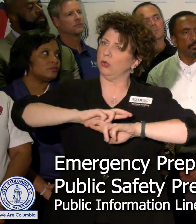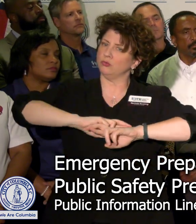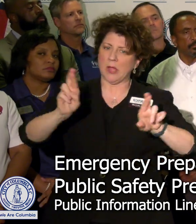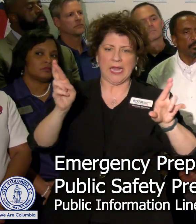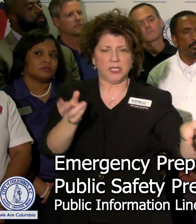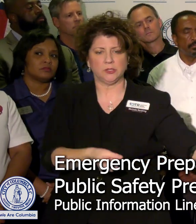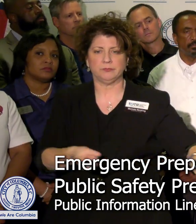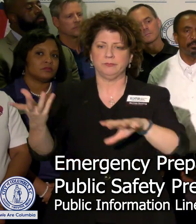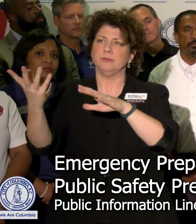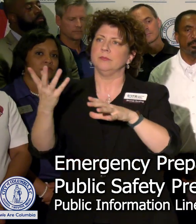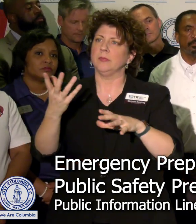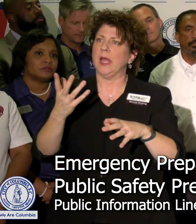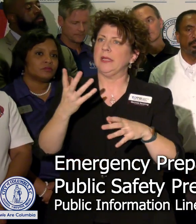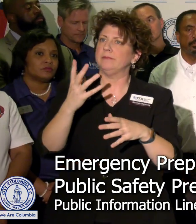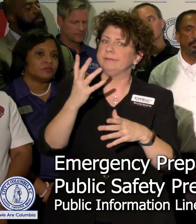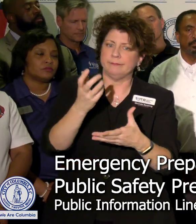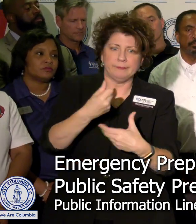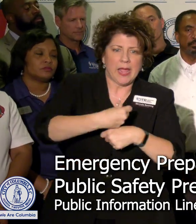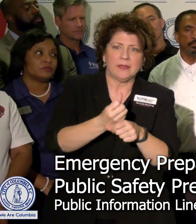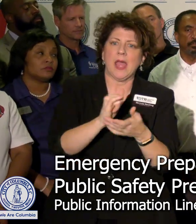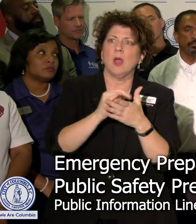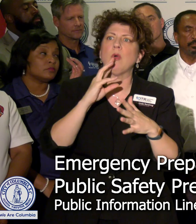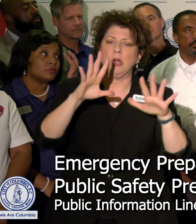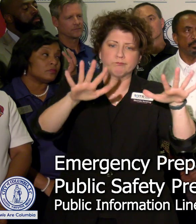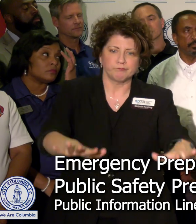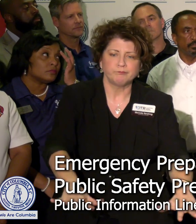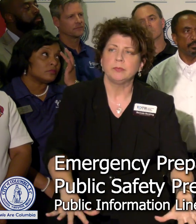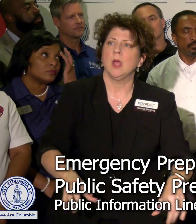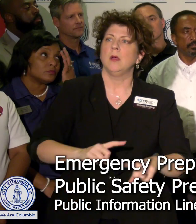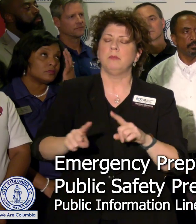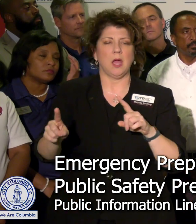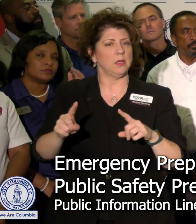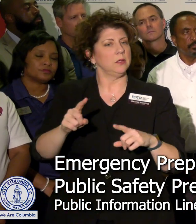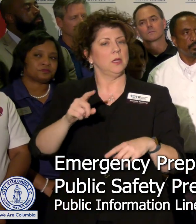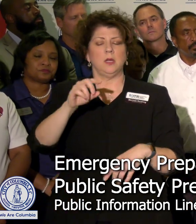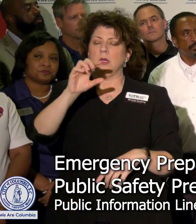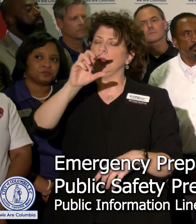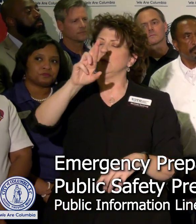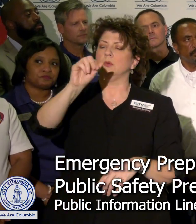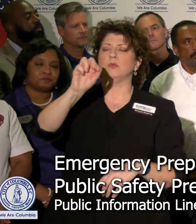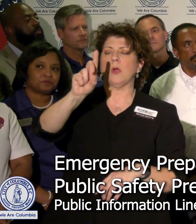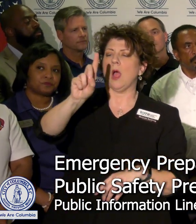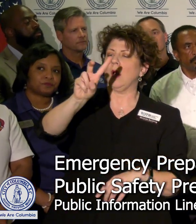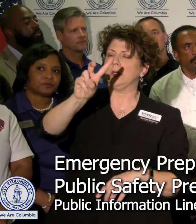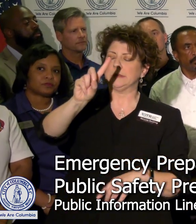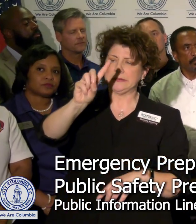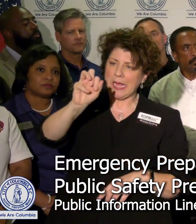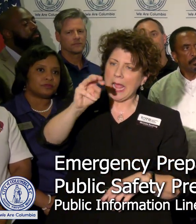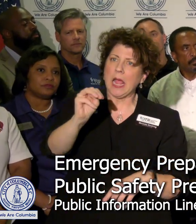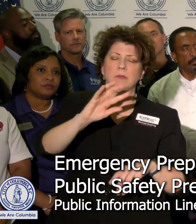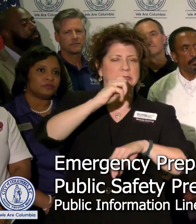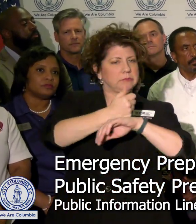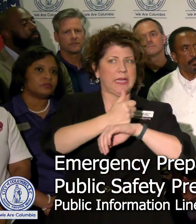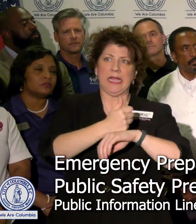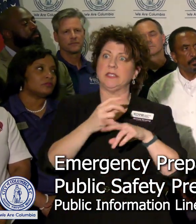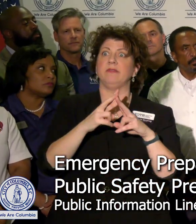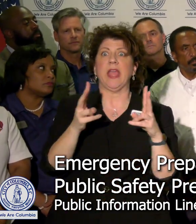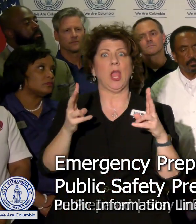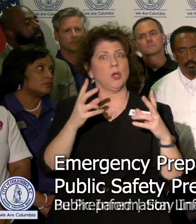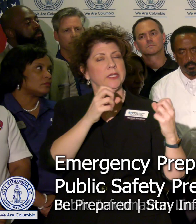from the canal system. The rock dam is in place. It is a very robust solution. In the event that something